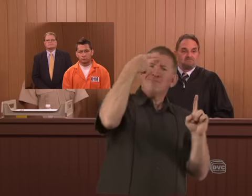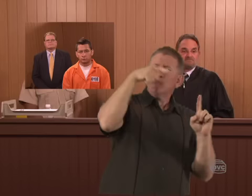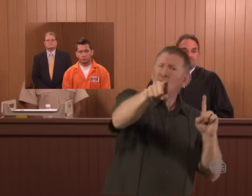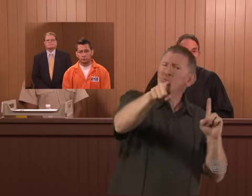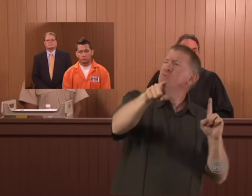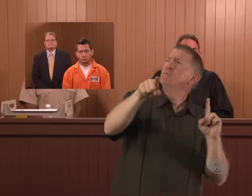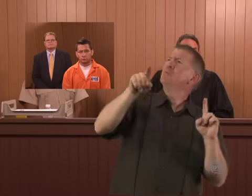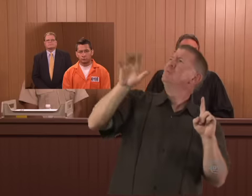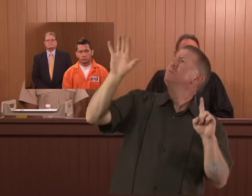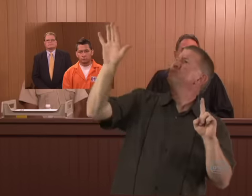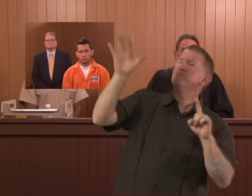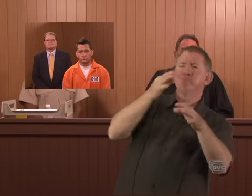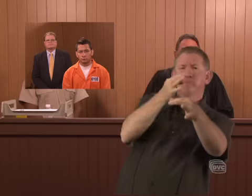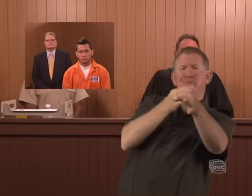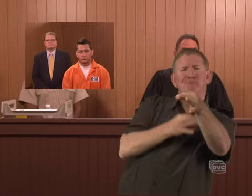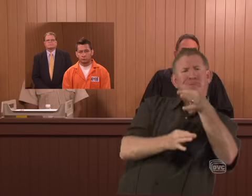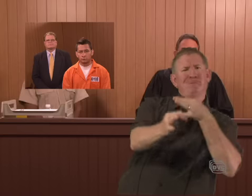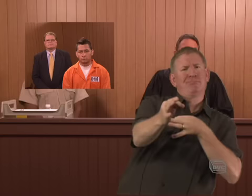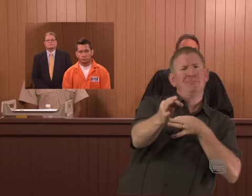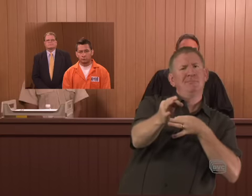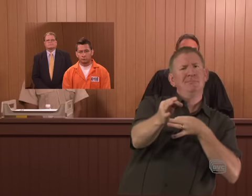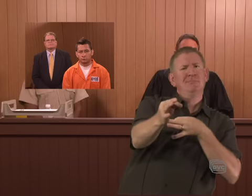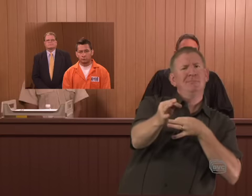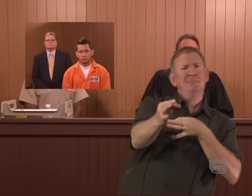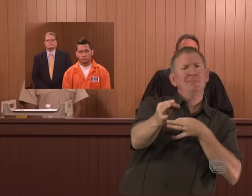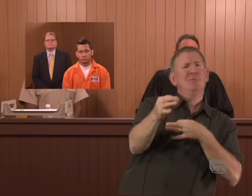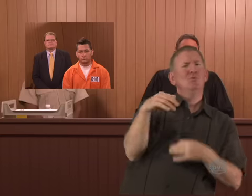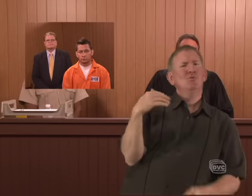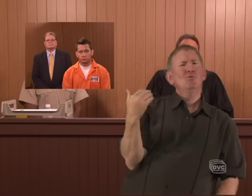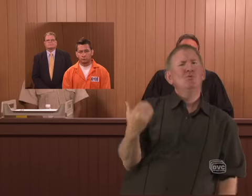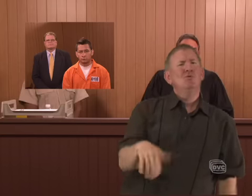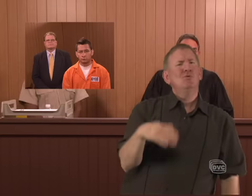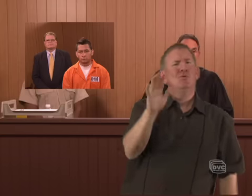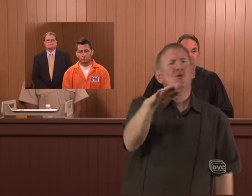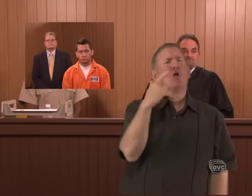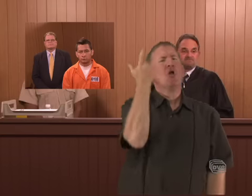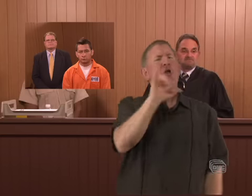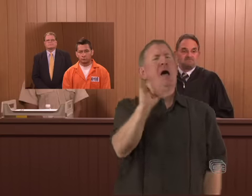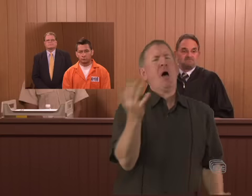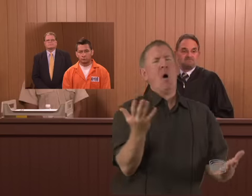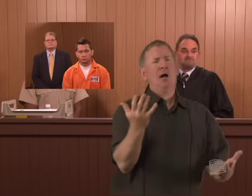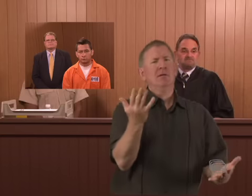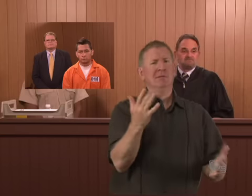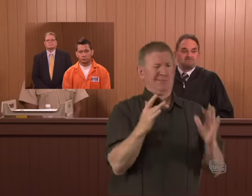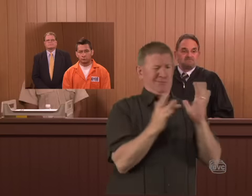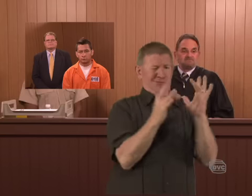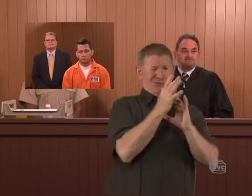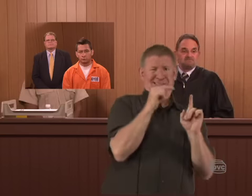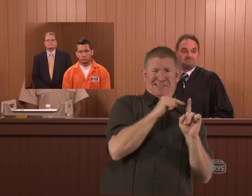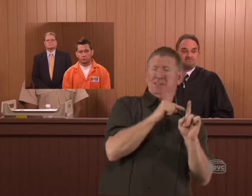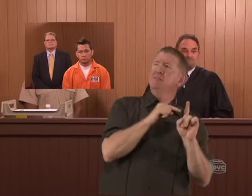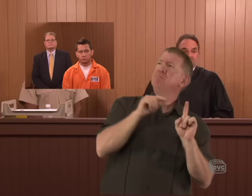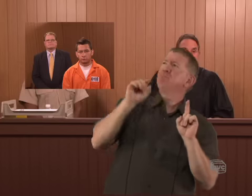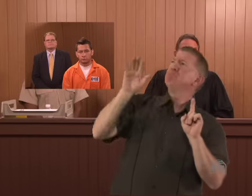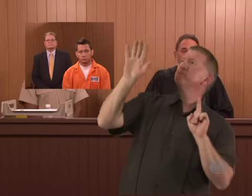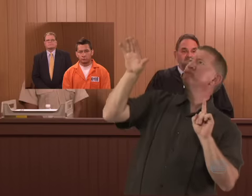was willing to allow his own son to take your place. So what does that look like? Well,